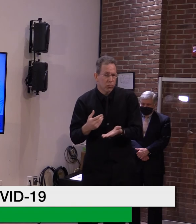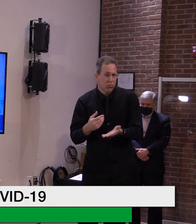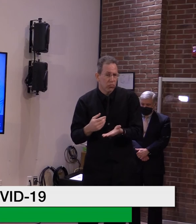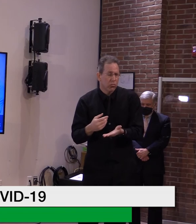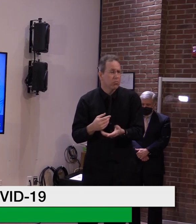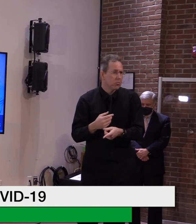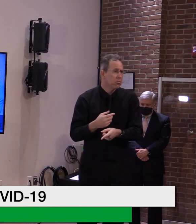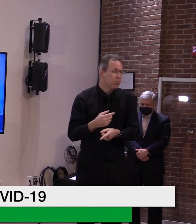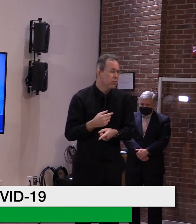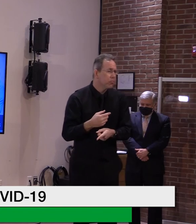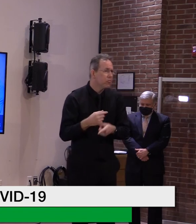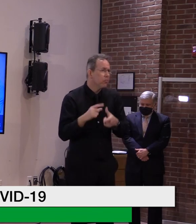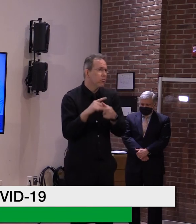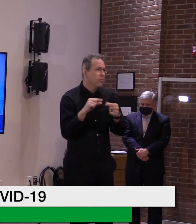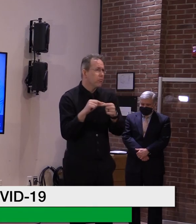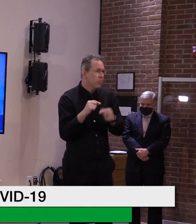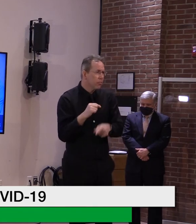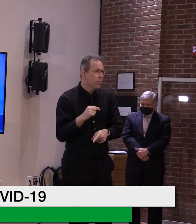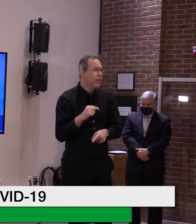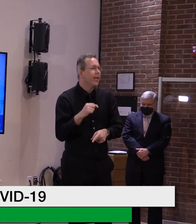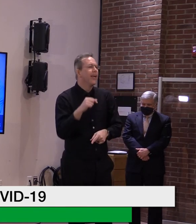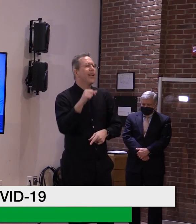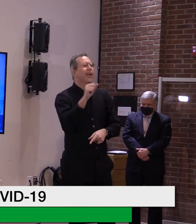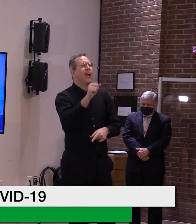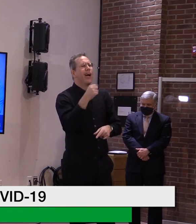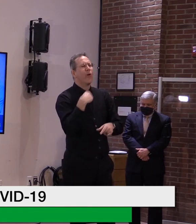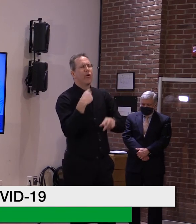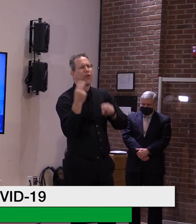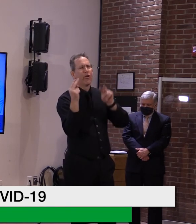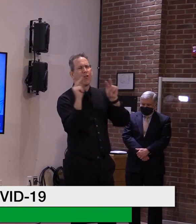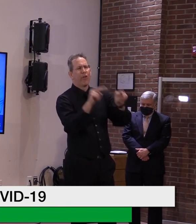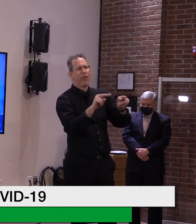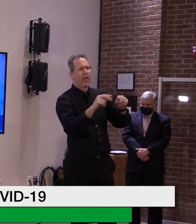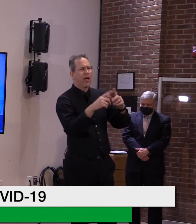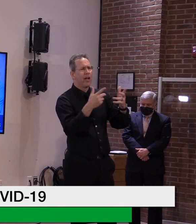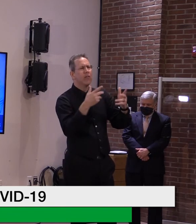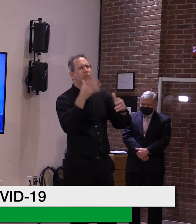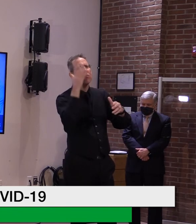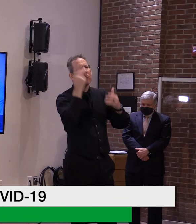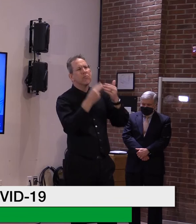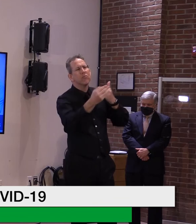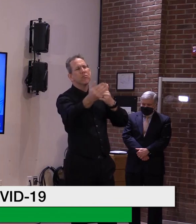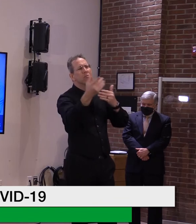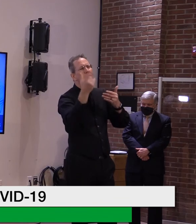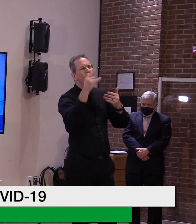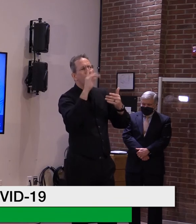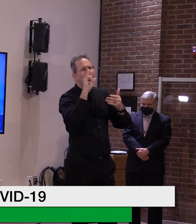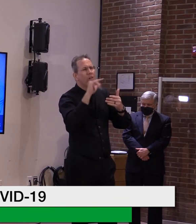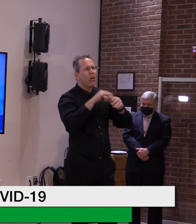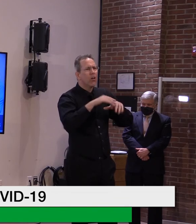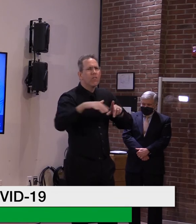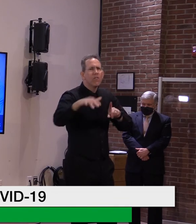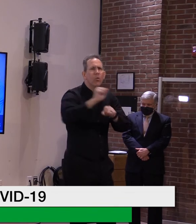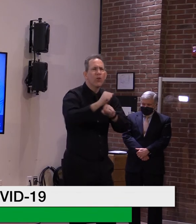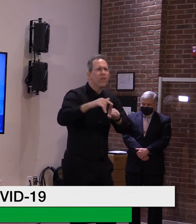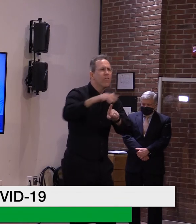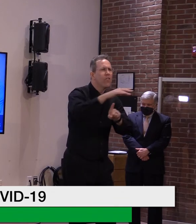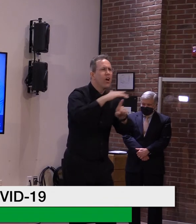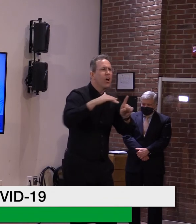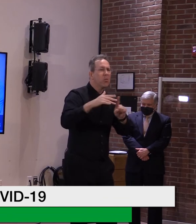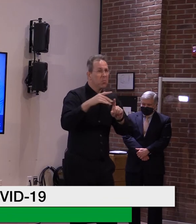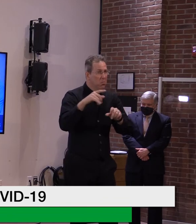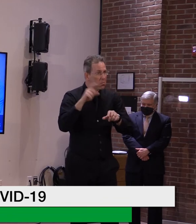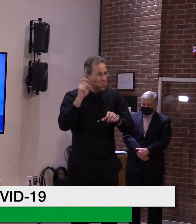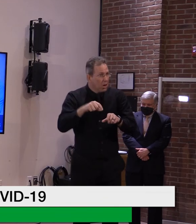Thank you, Governor. Yeah, we're looking very closely at what the future of the workforce is in terms of remote work and the balance